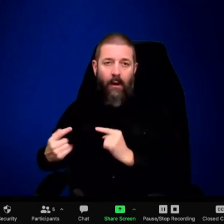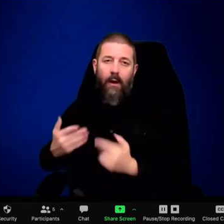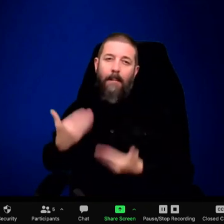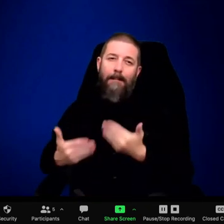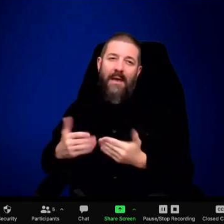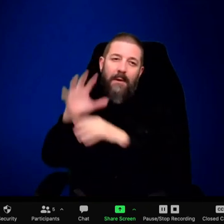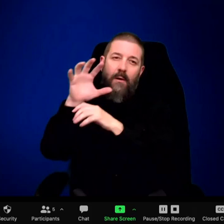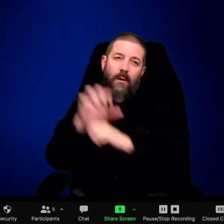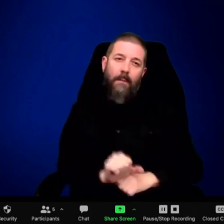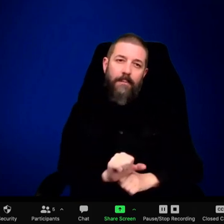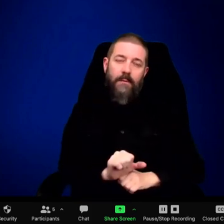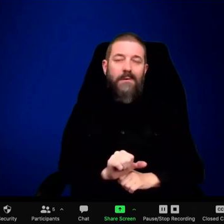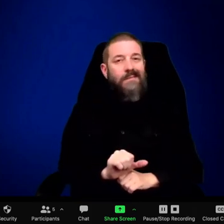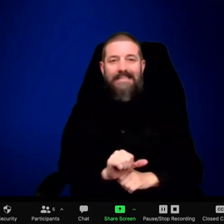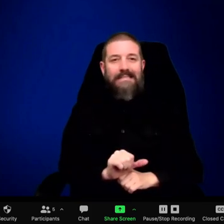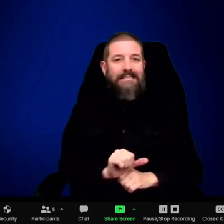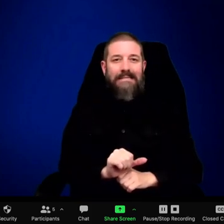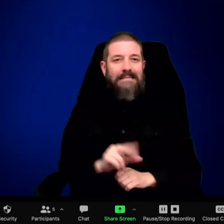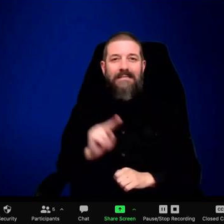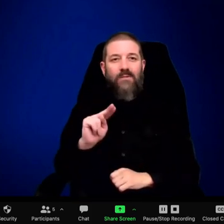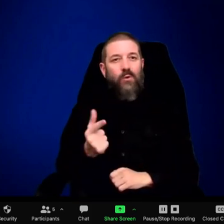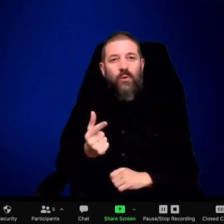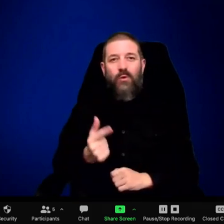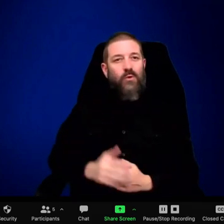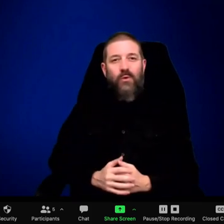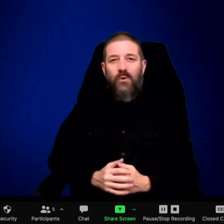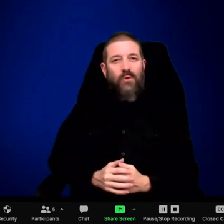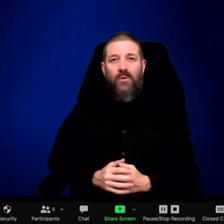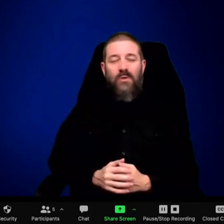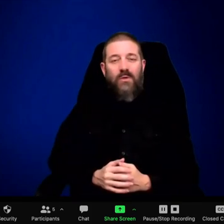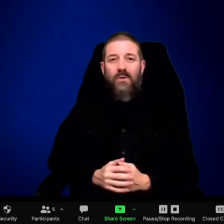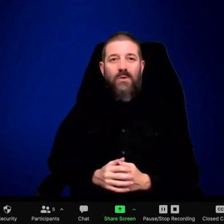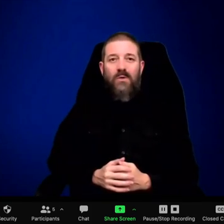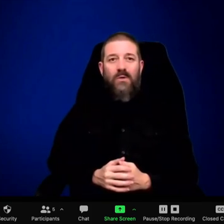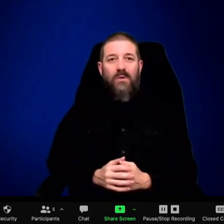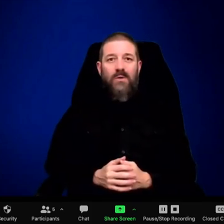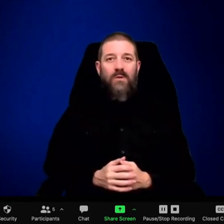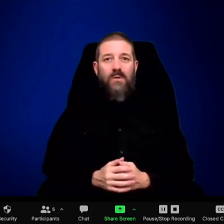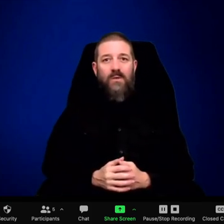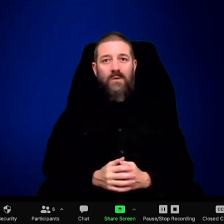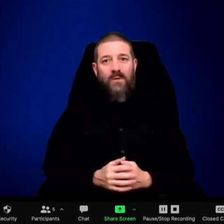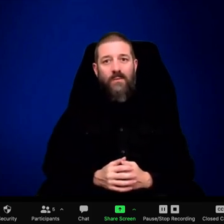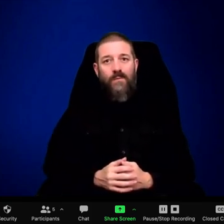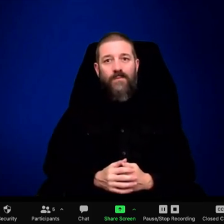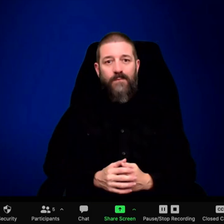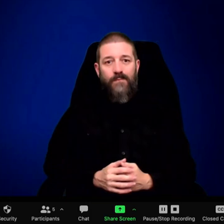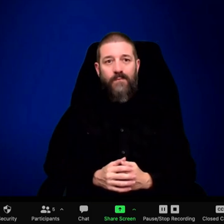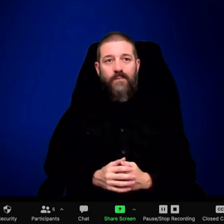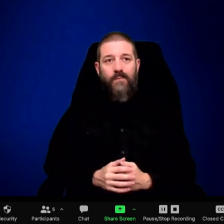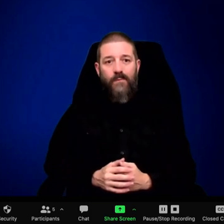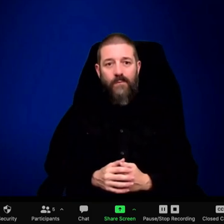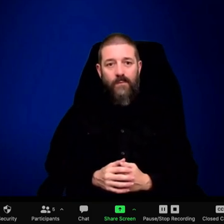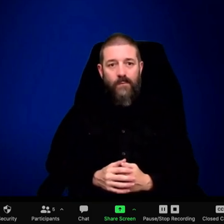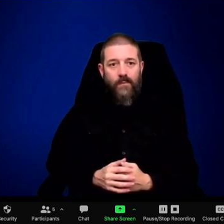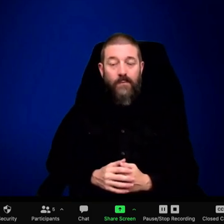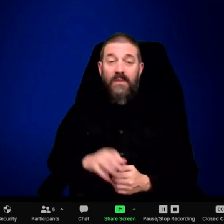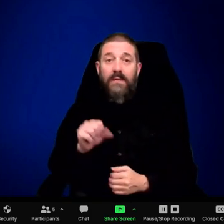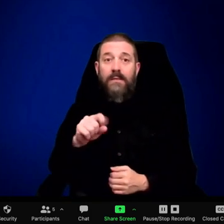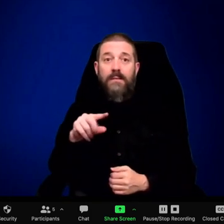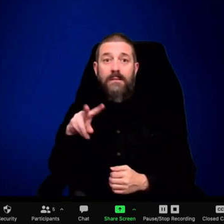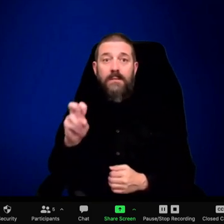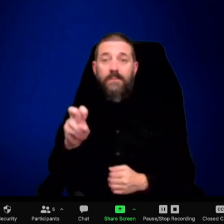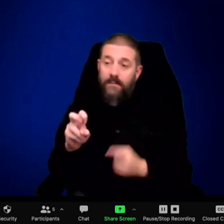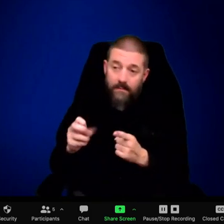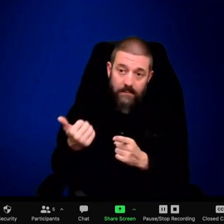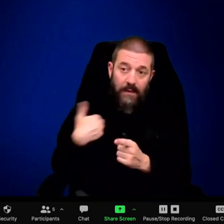farm in the area and there's some livestock that maybe aren't being watched over too well and the wolves can get access, then they may